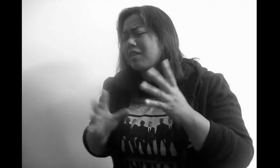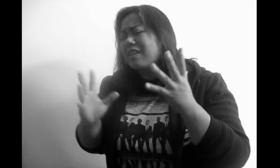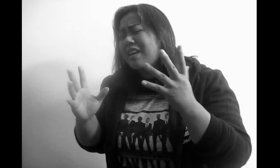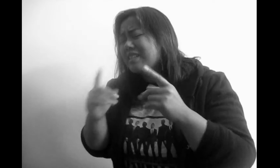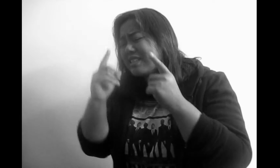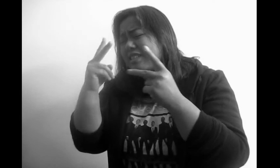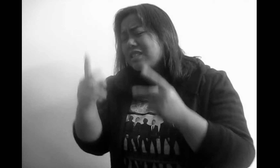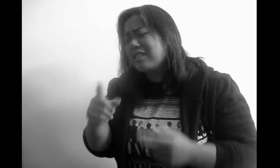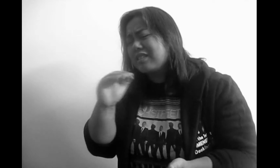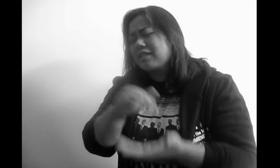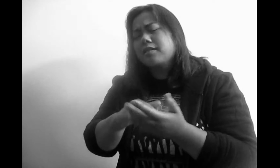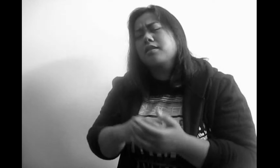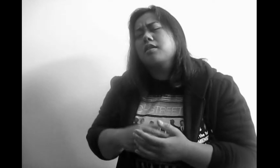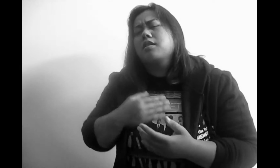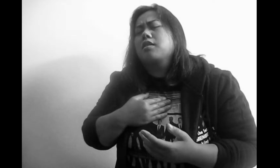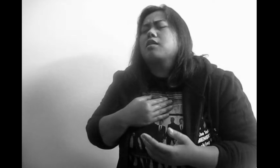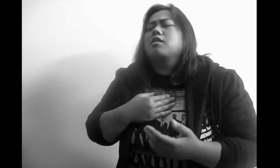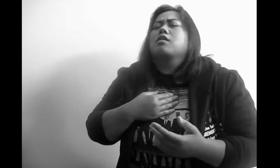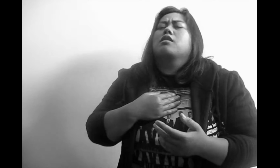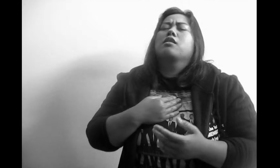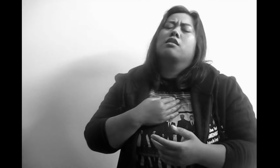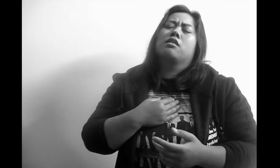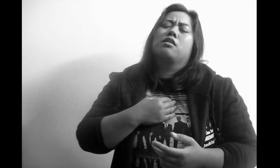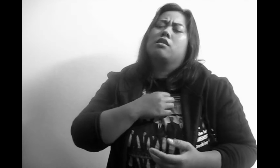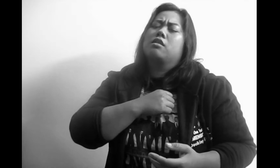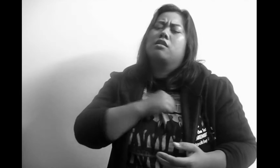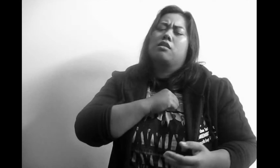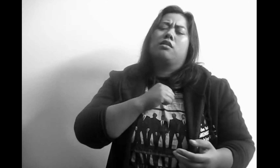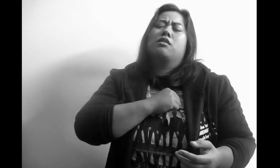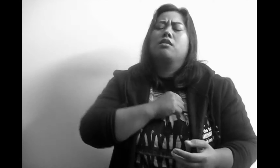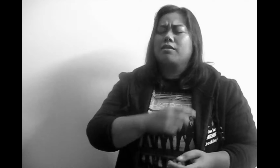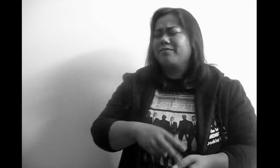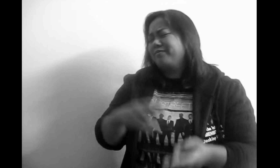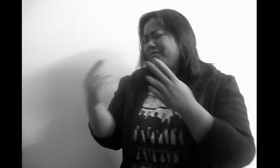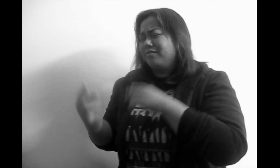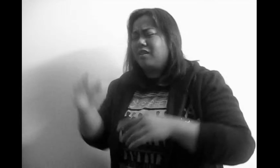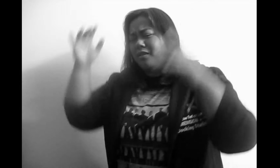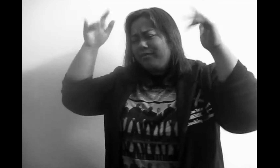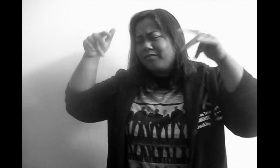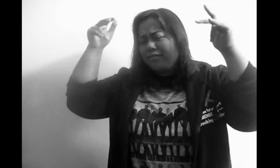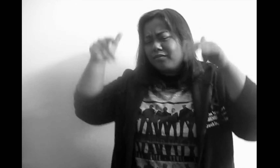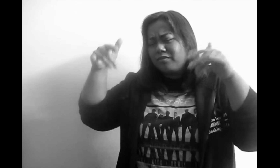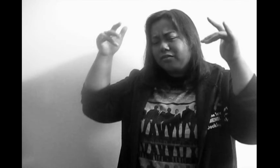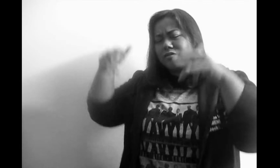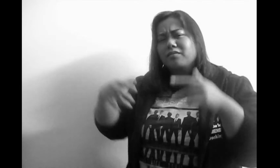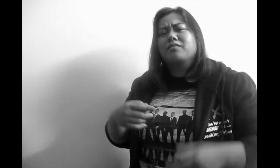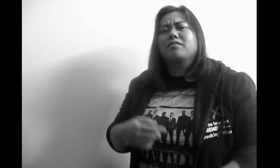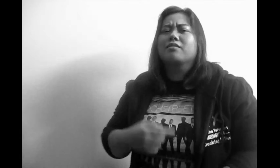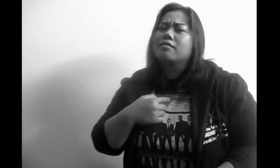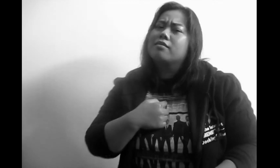again cause I'm dying from this pain Oh take me out of the rain Never thought I would be one to cry